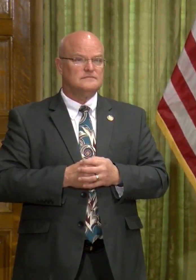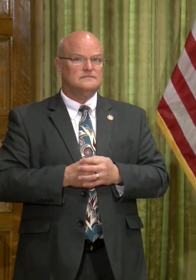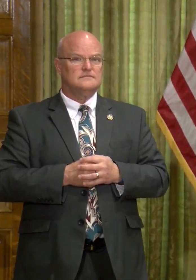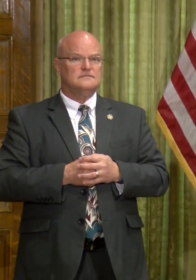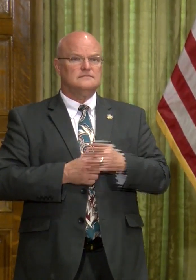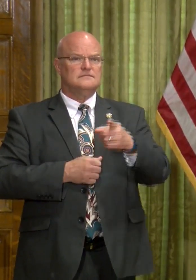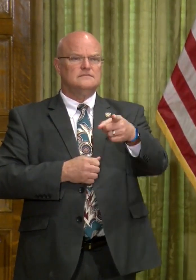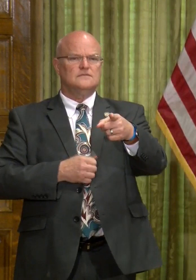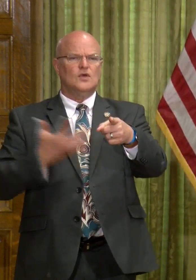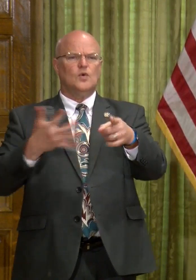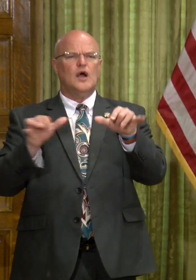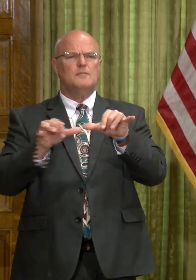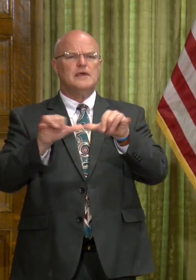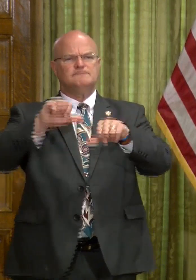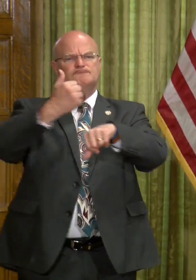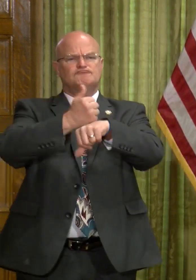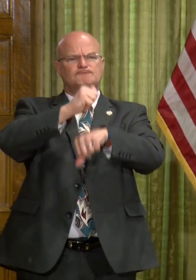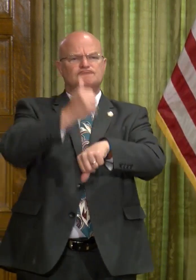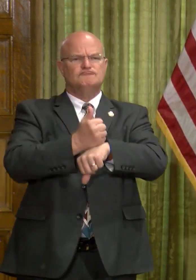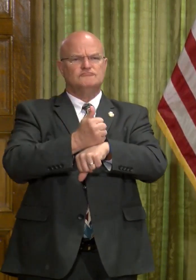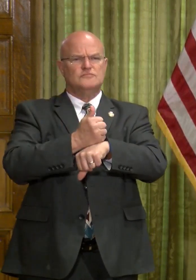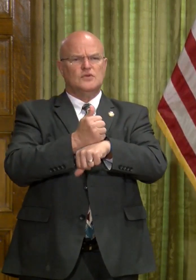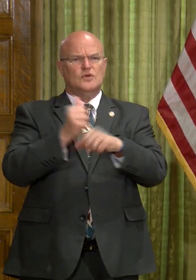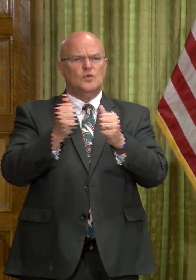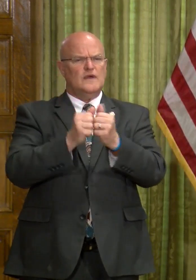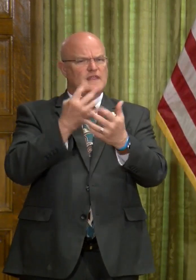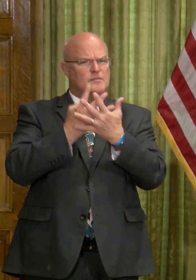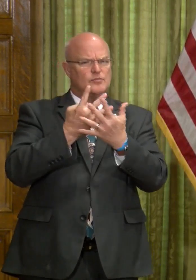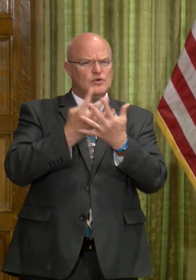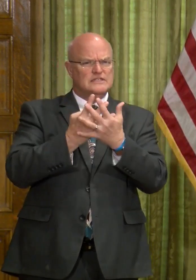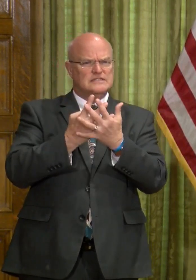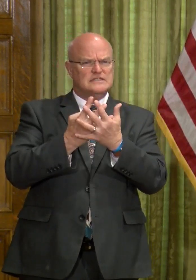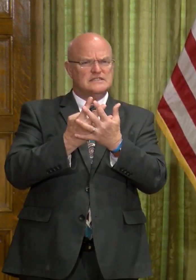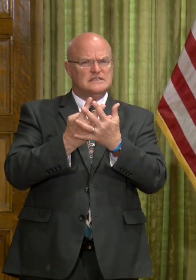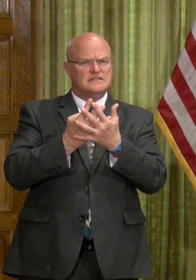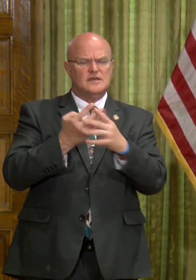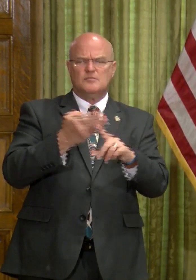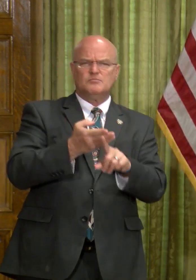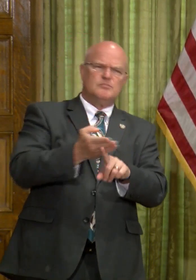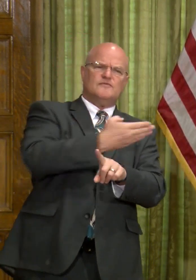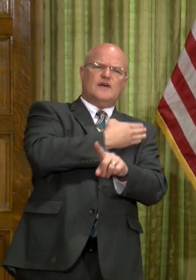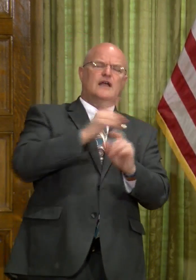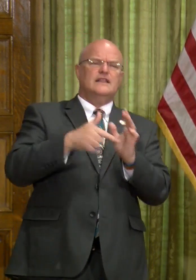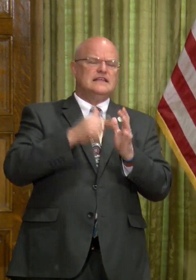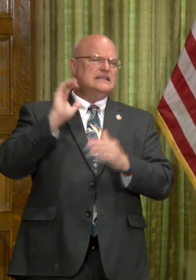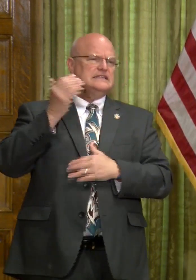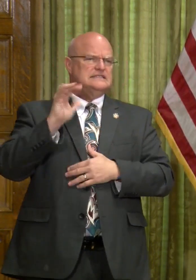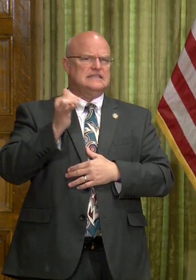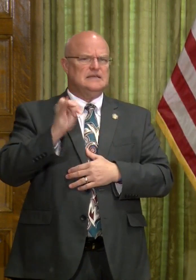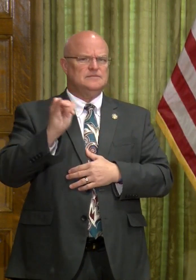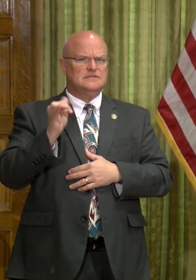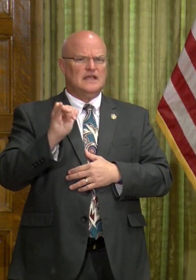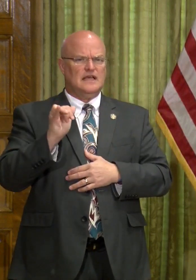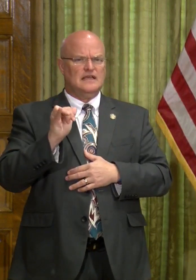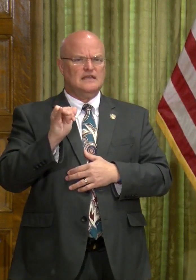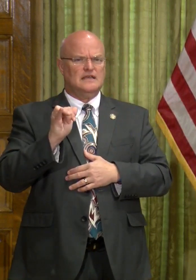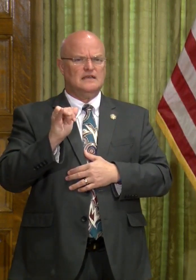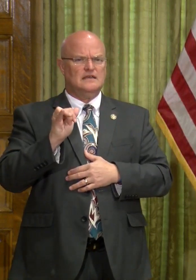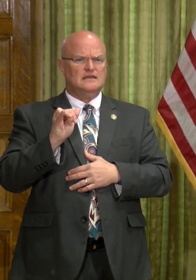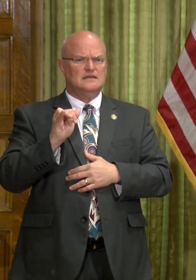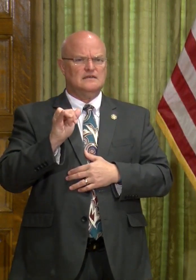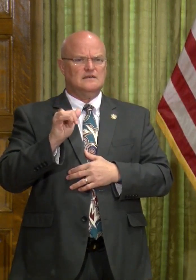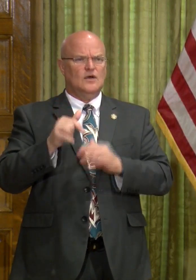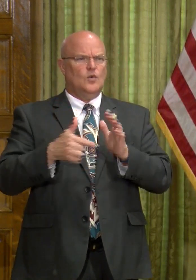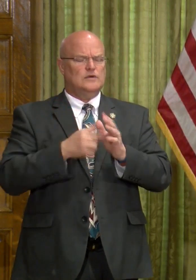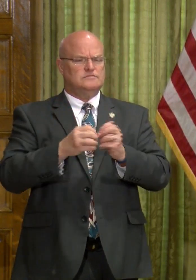I guess what measures have been in place in the prisons prior to this? Because it seems like, like I said,